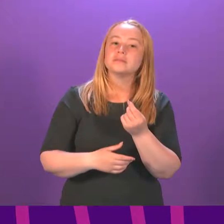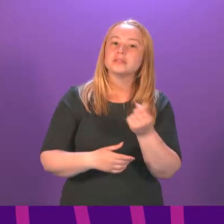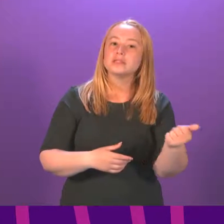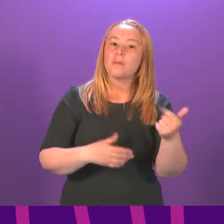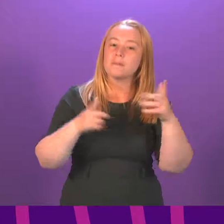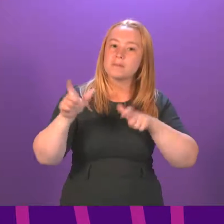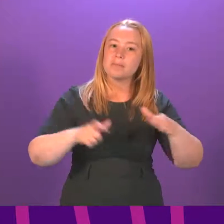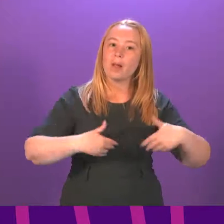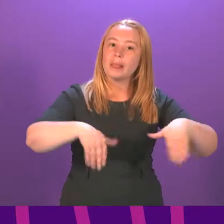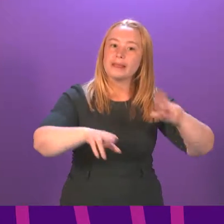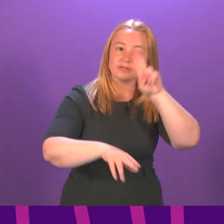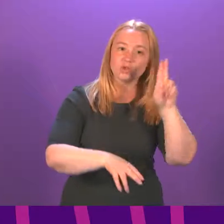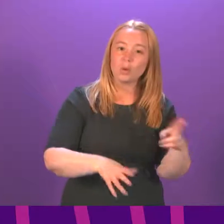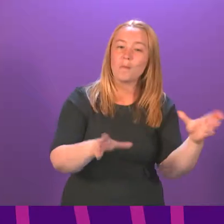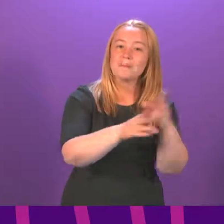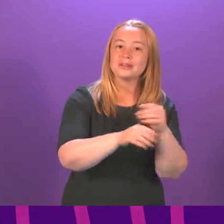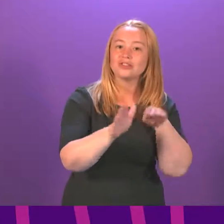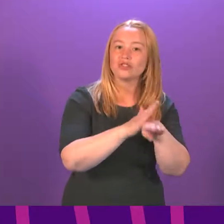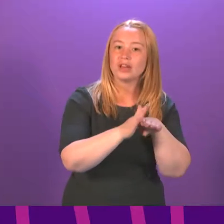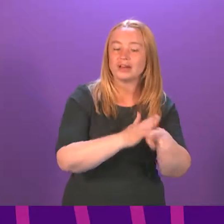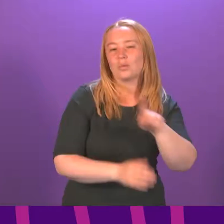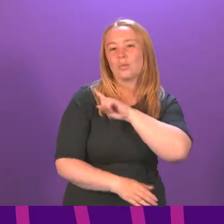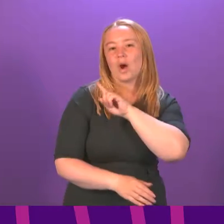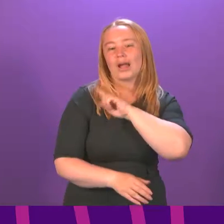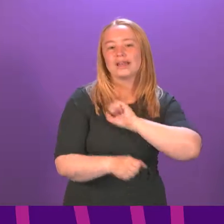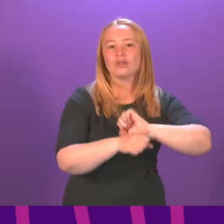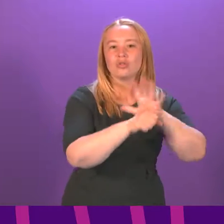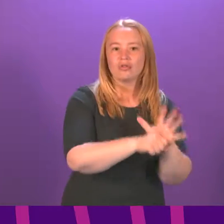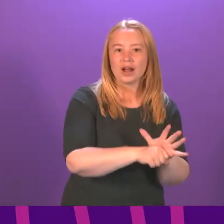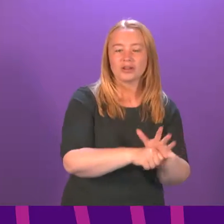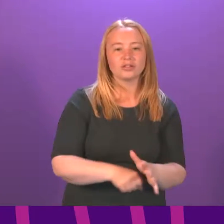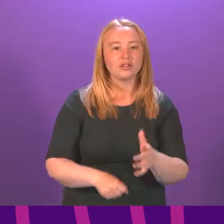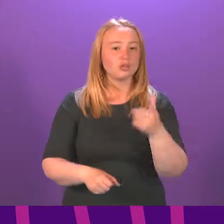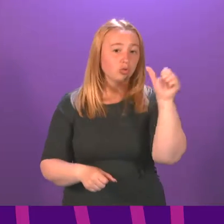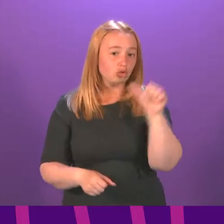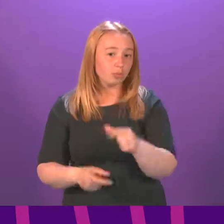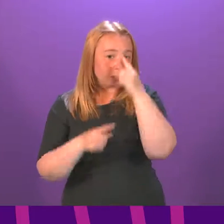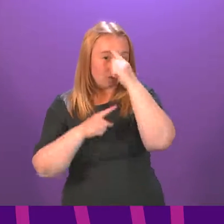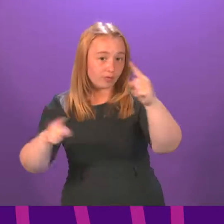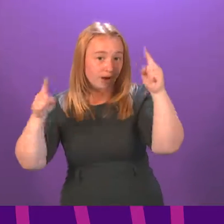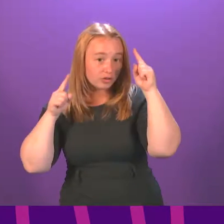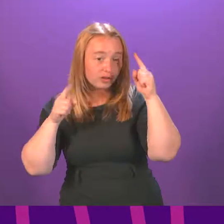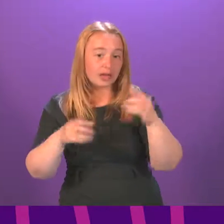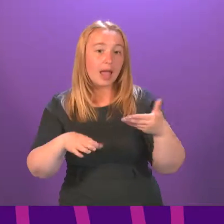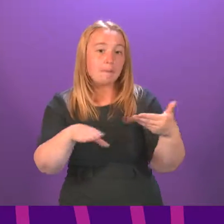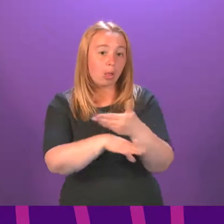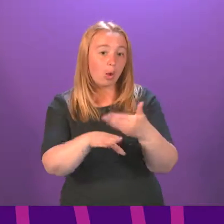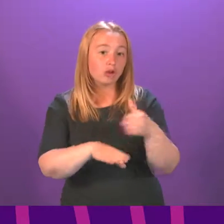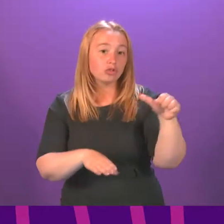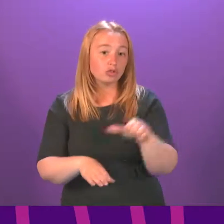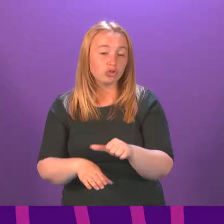And also, can we ensure it is a course that is put on university and for public employers to do? Minister.